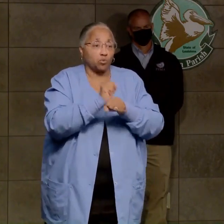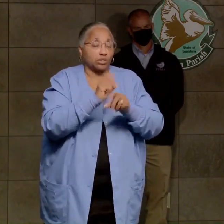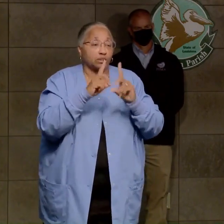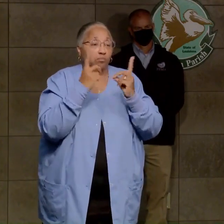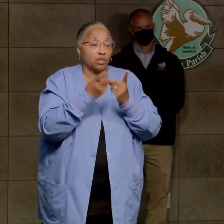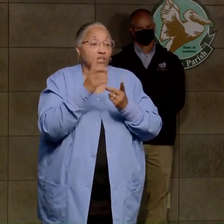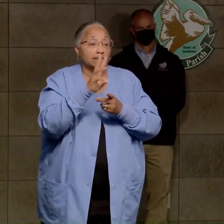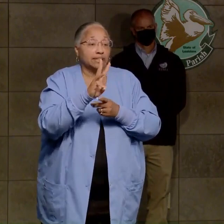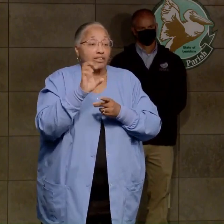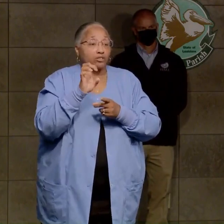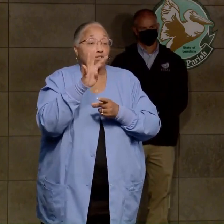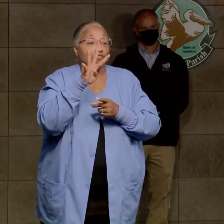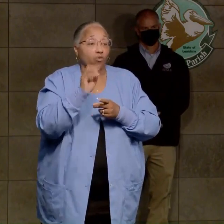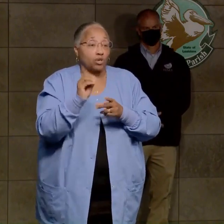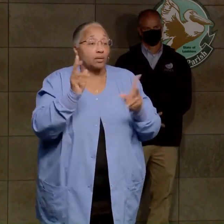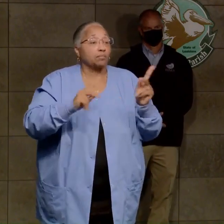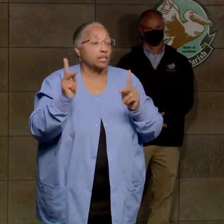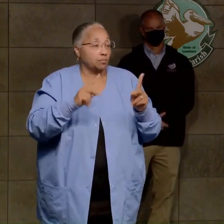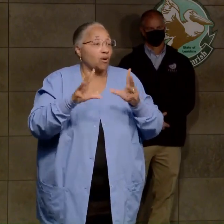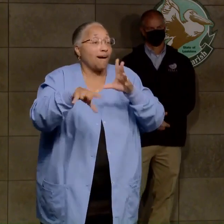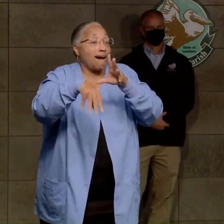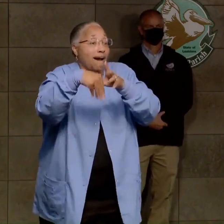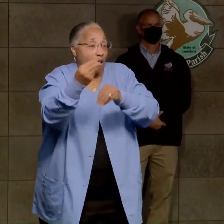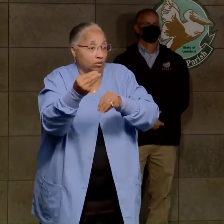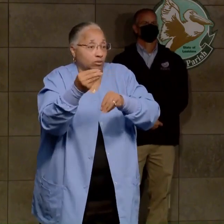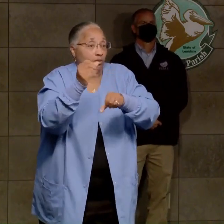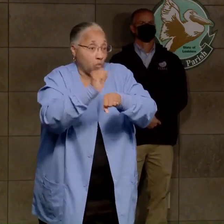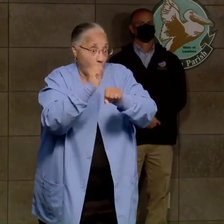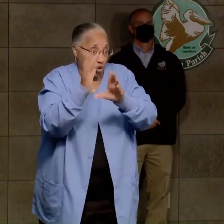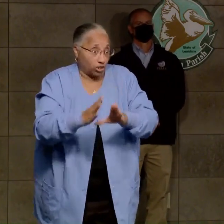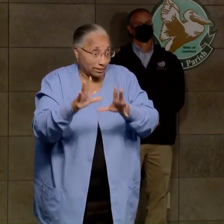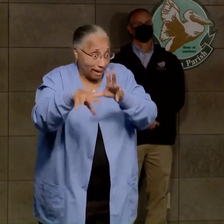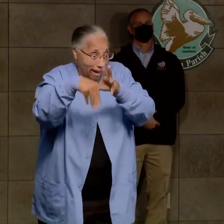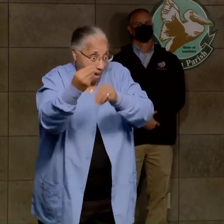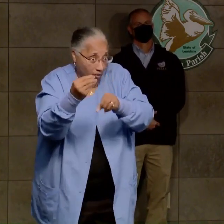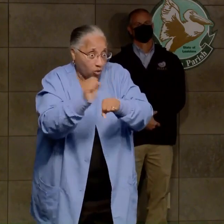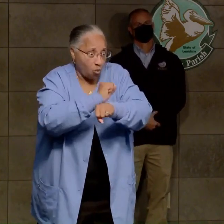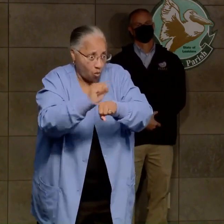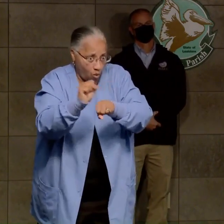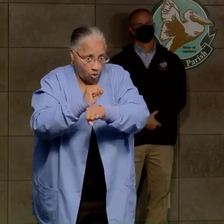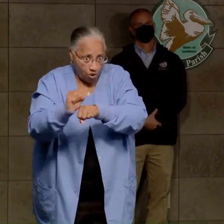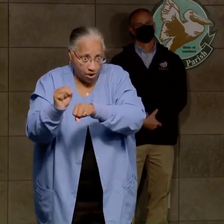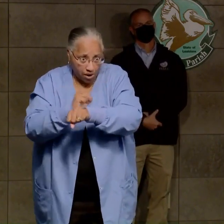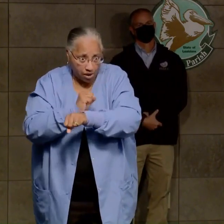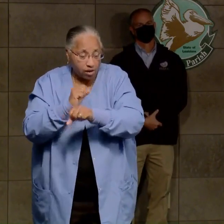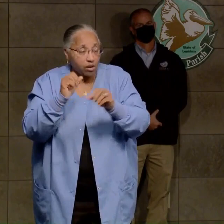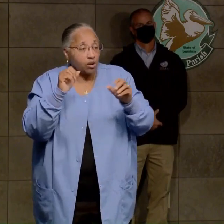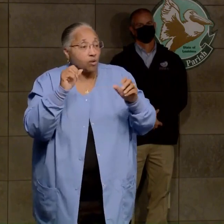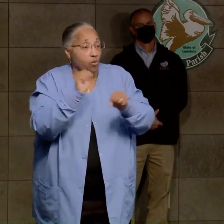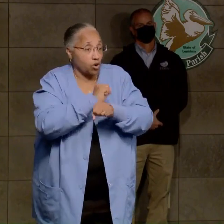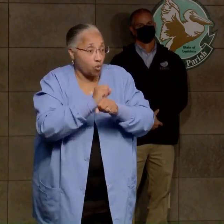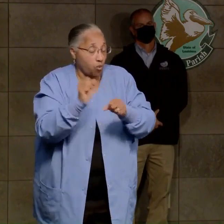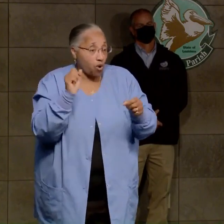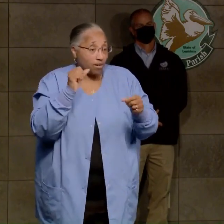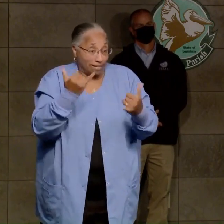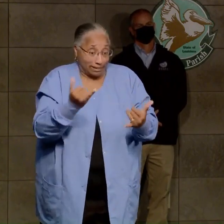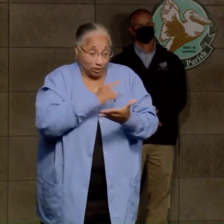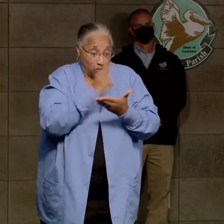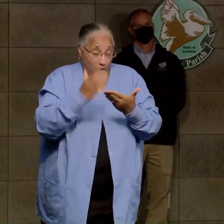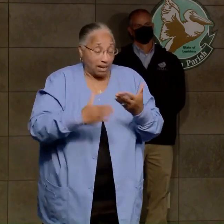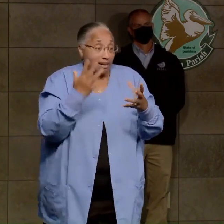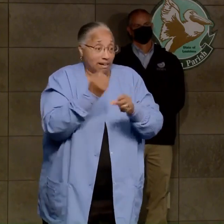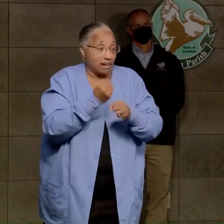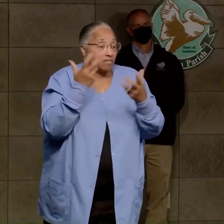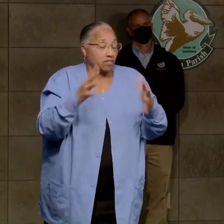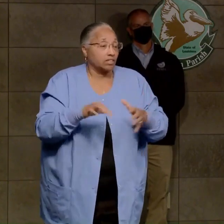640 personnel out in the field. We're going to continue to work through the weekend getting all those things done. I want to talk about the sewer